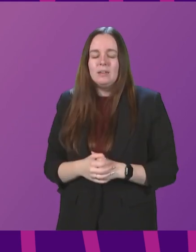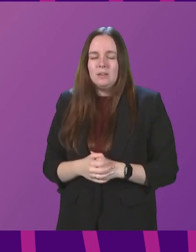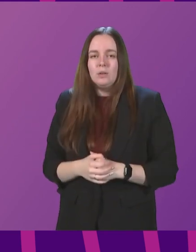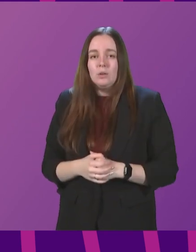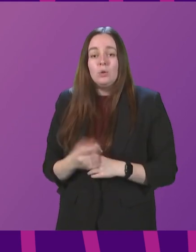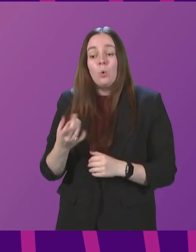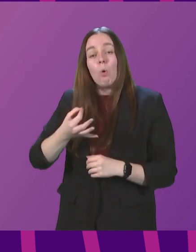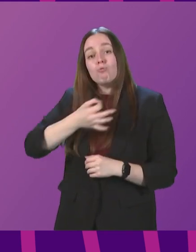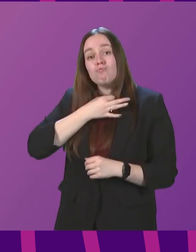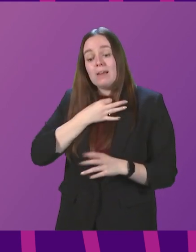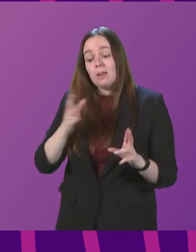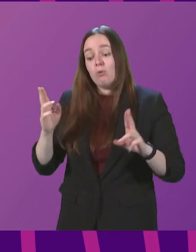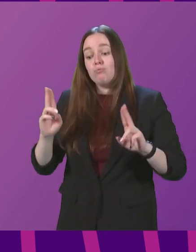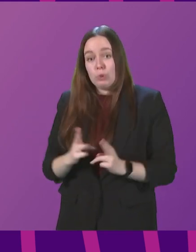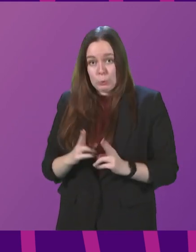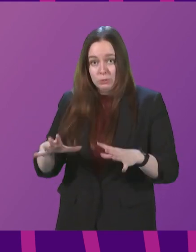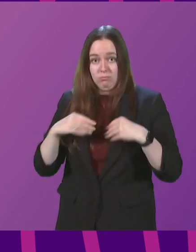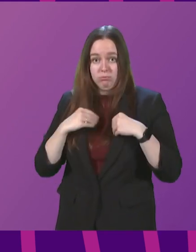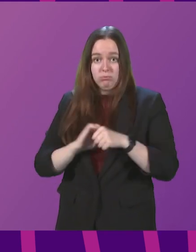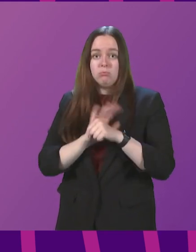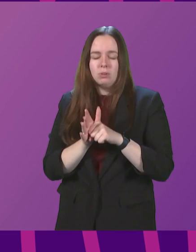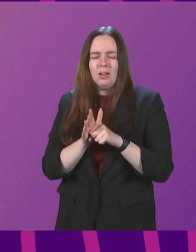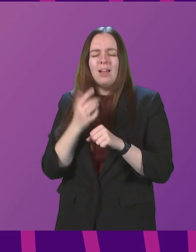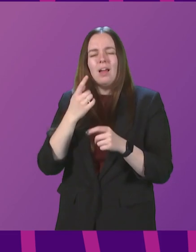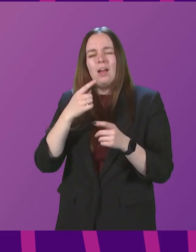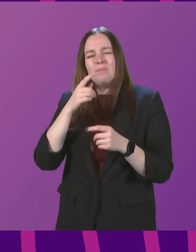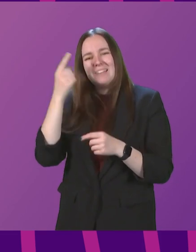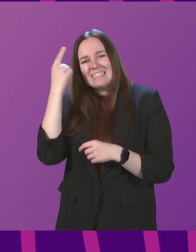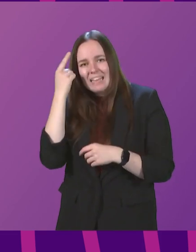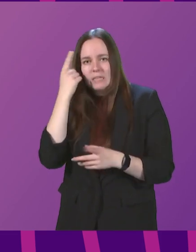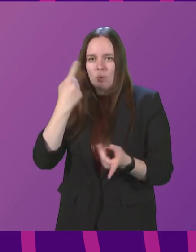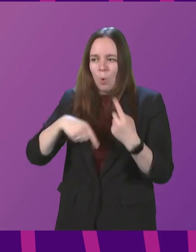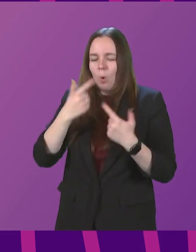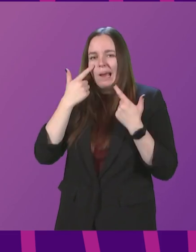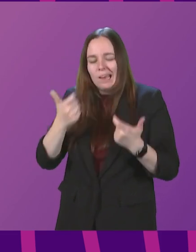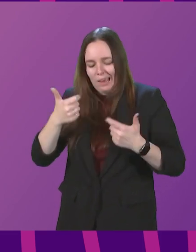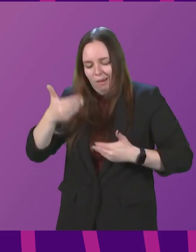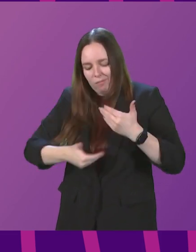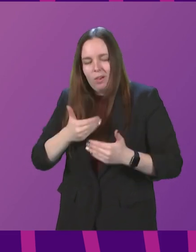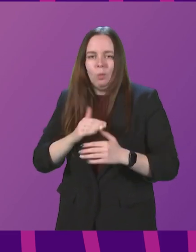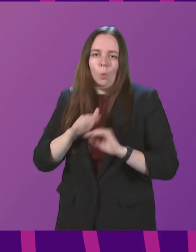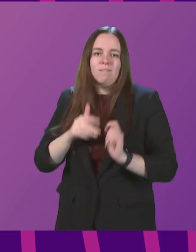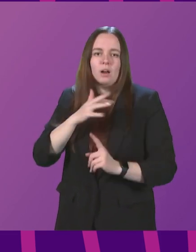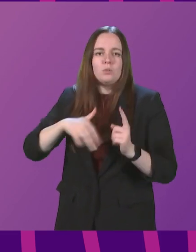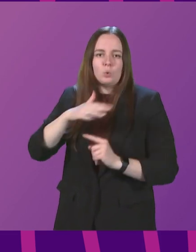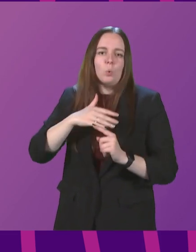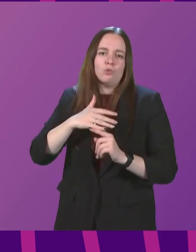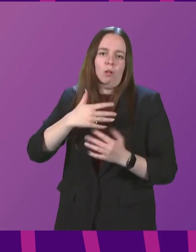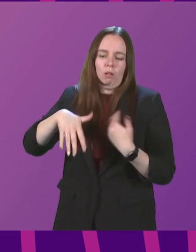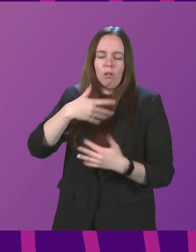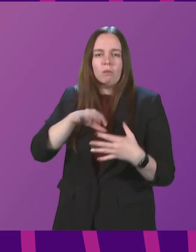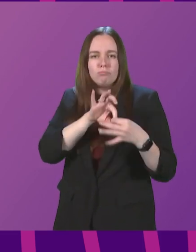minimise the risk of getting the virus, it would be sensible for all of us to remain cautious in our social interactions at this stage.